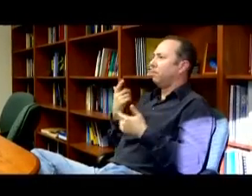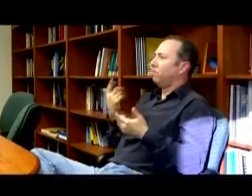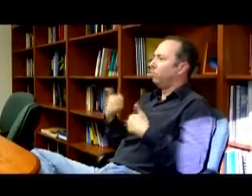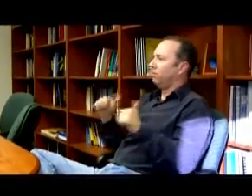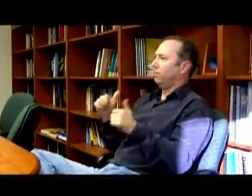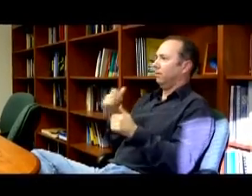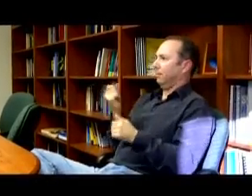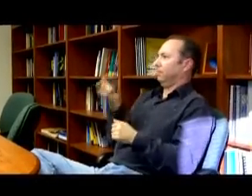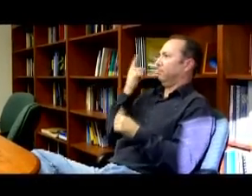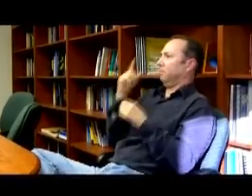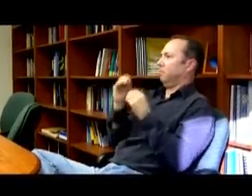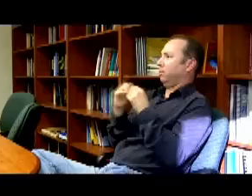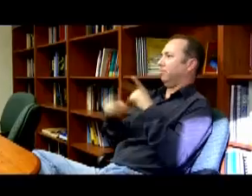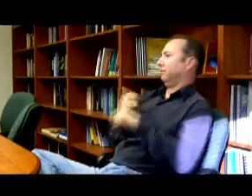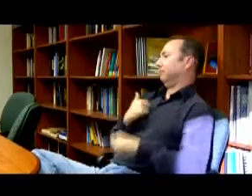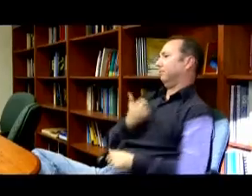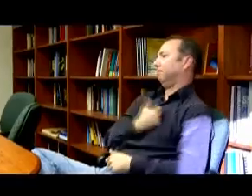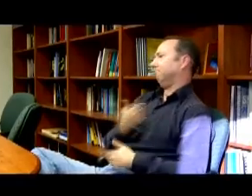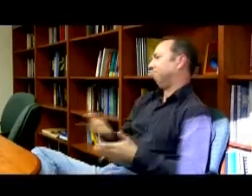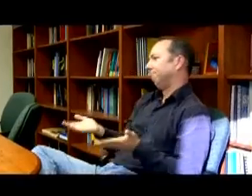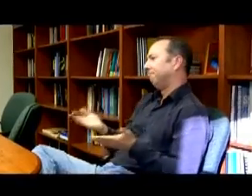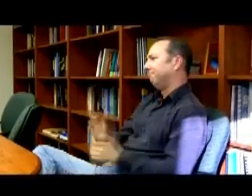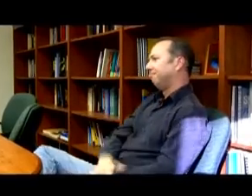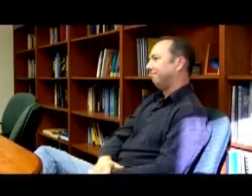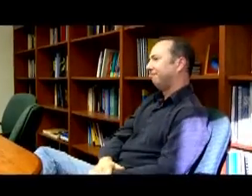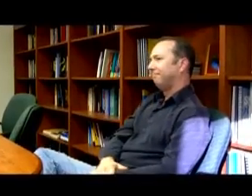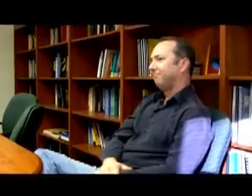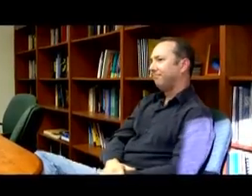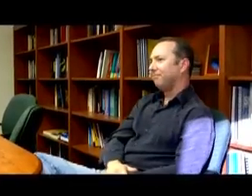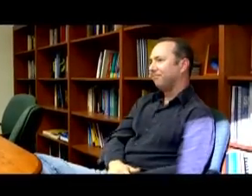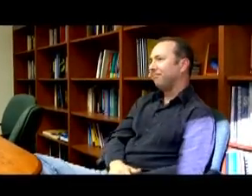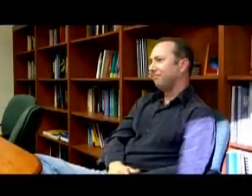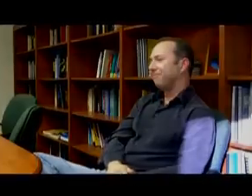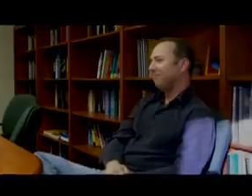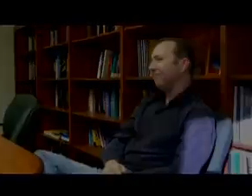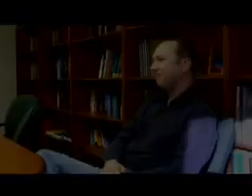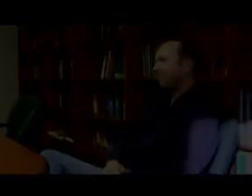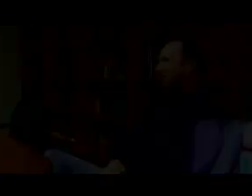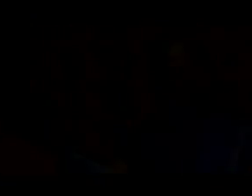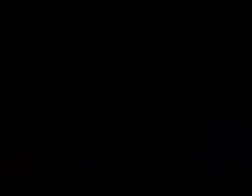about the truth and about understanding more about ourselves. That's the foundation of it.